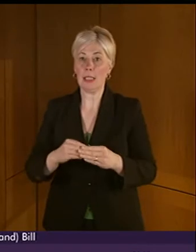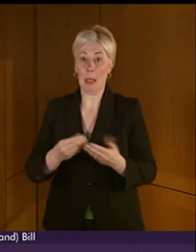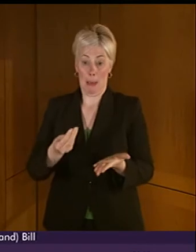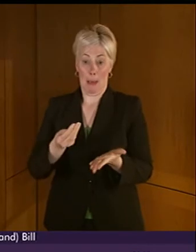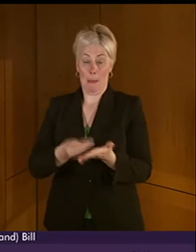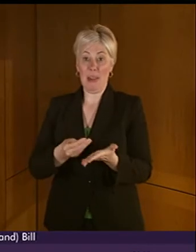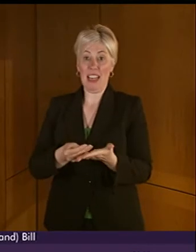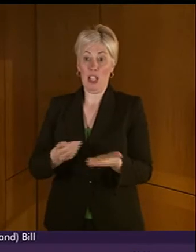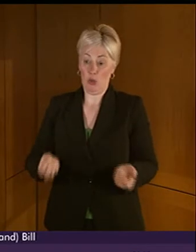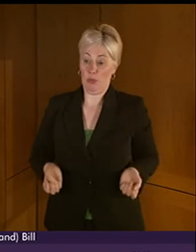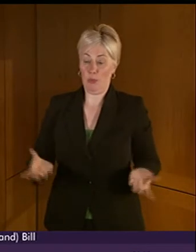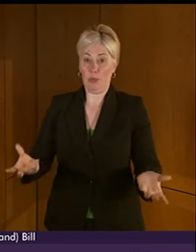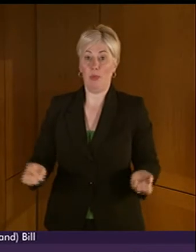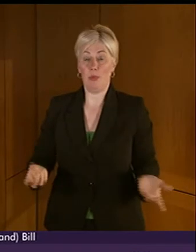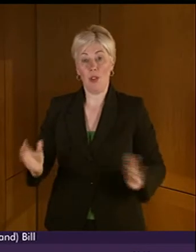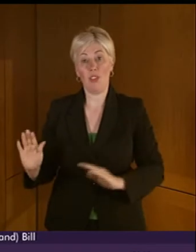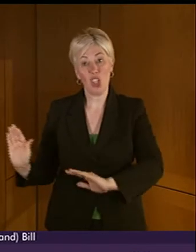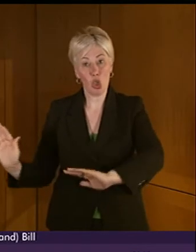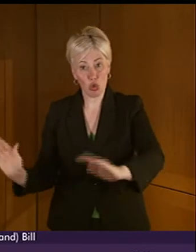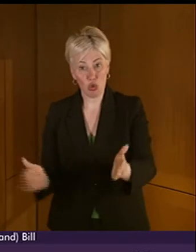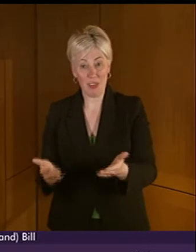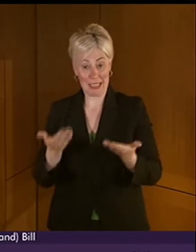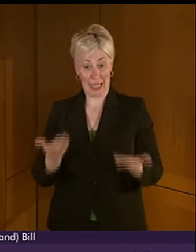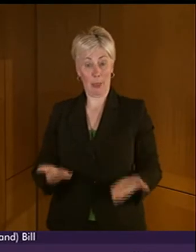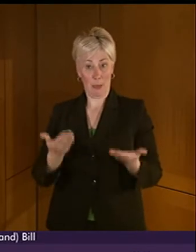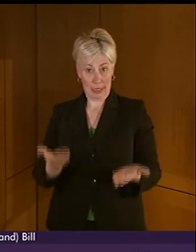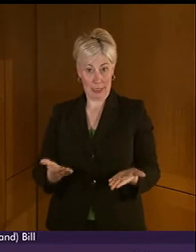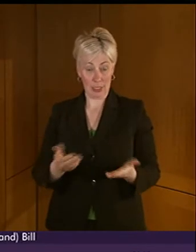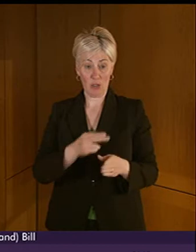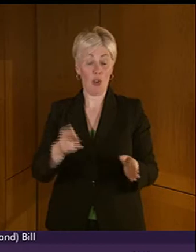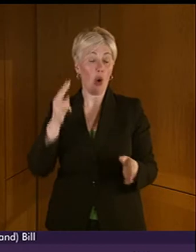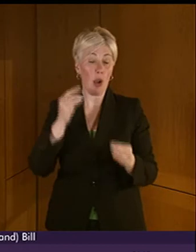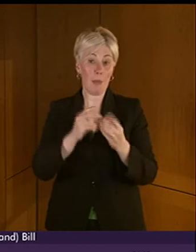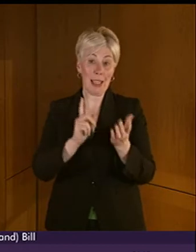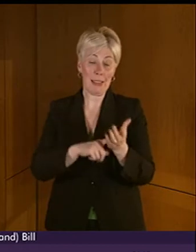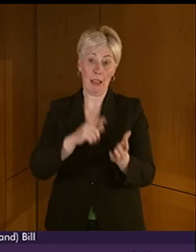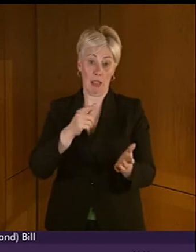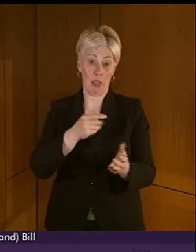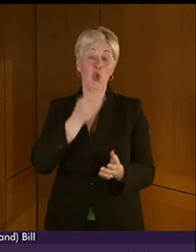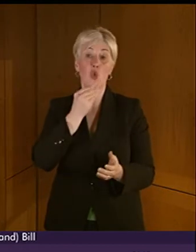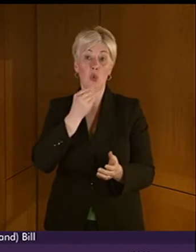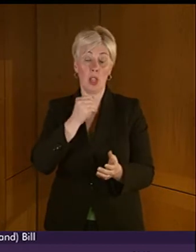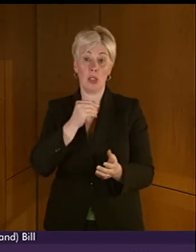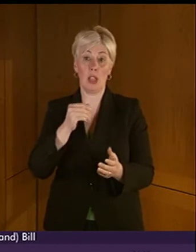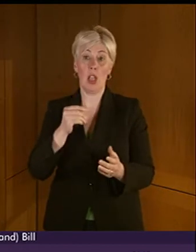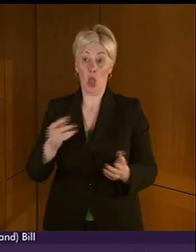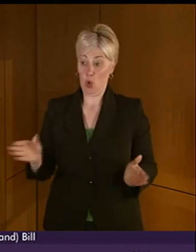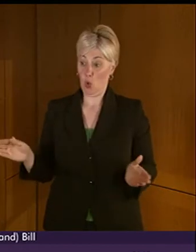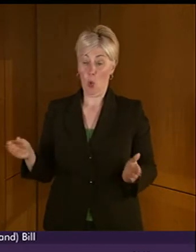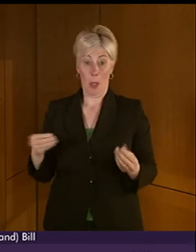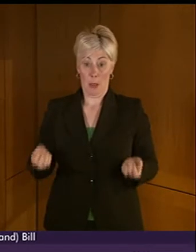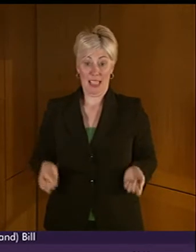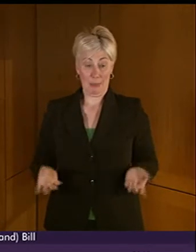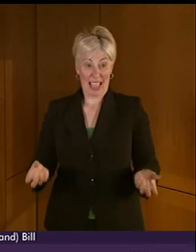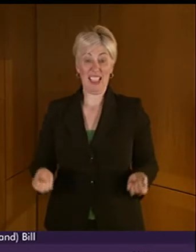providing services to the BSL community and people with hearing difficulties being redirected to produce a plan.